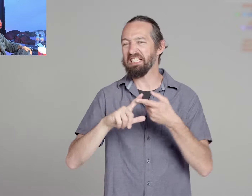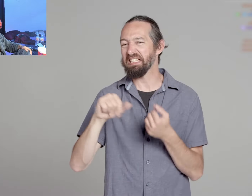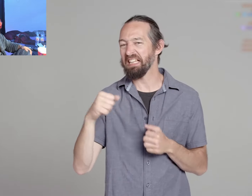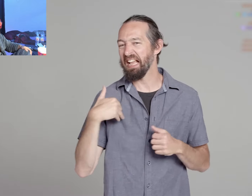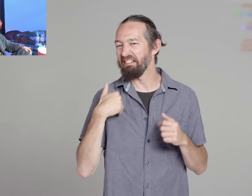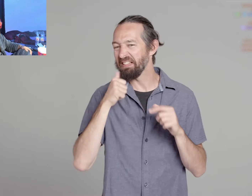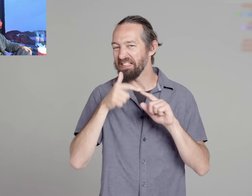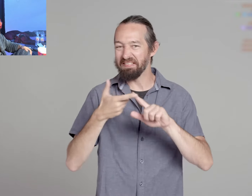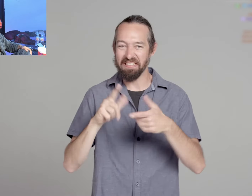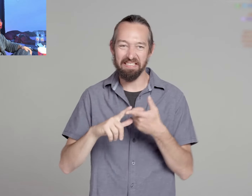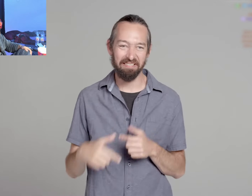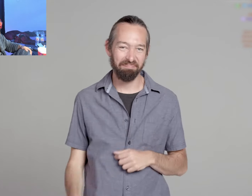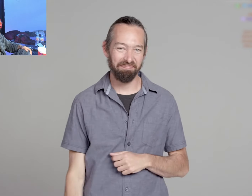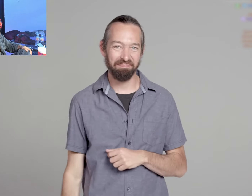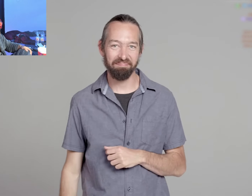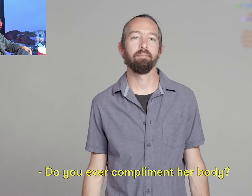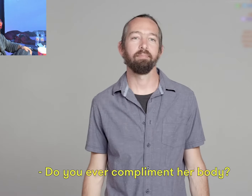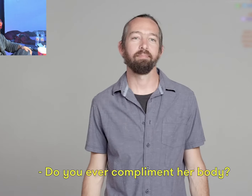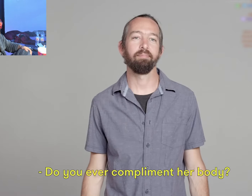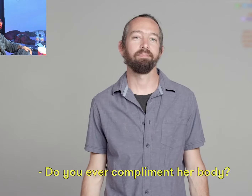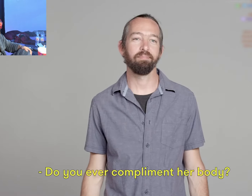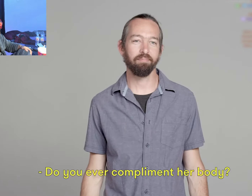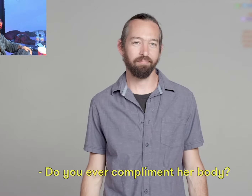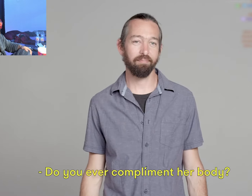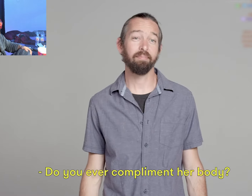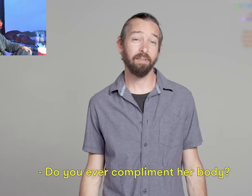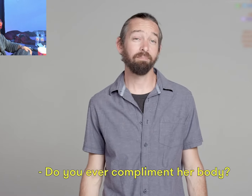I have a girlfriend Do you ever compliment her body?